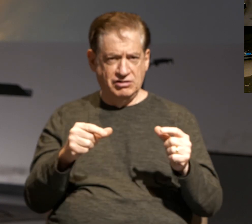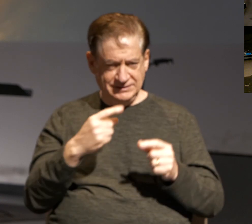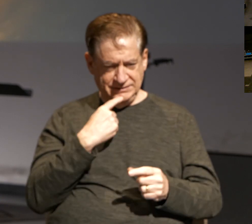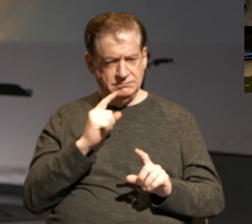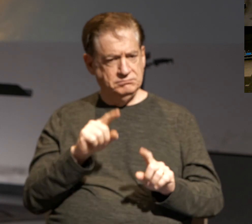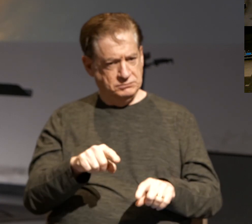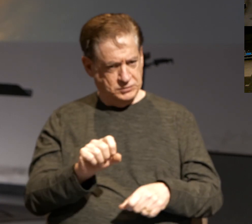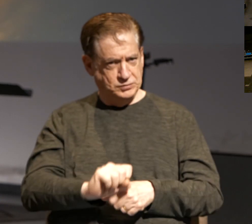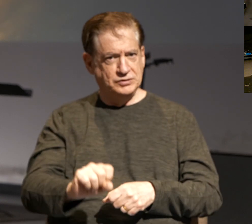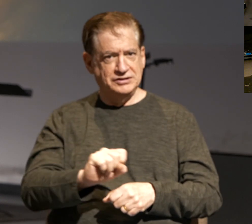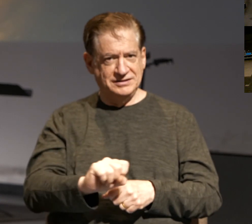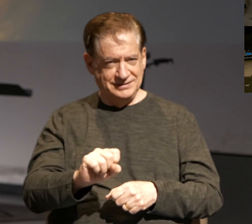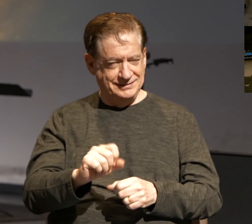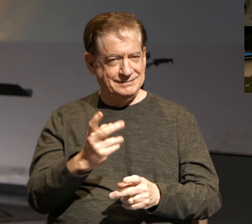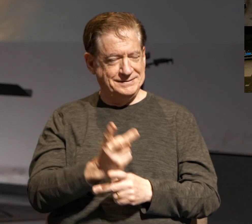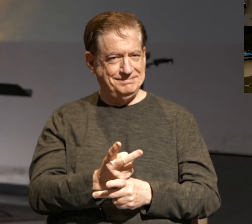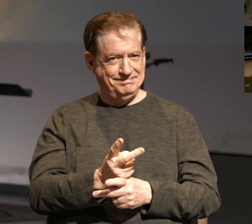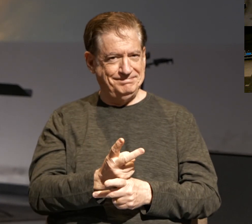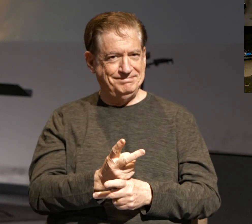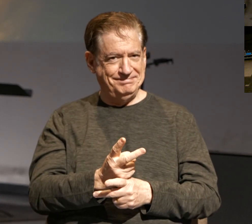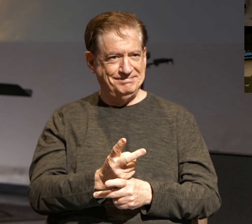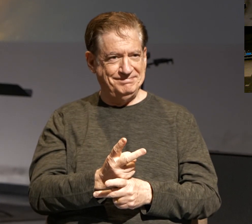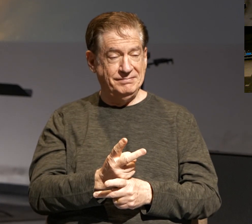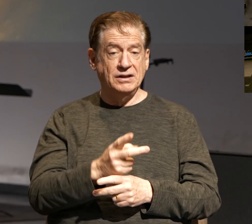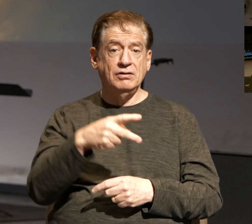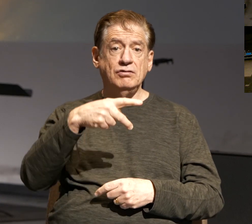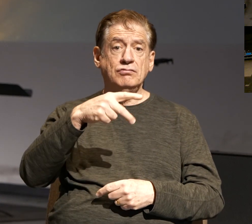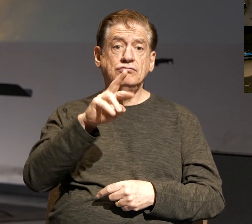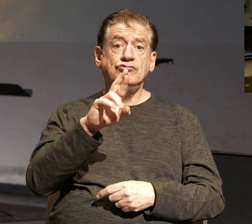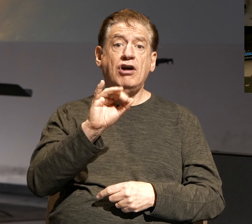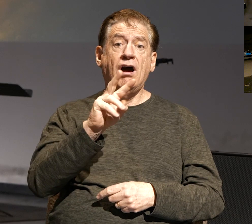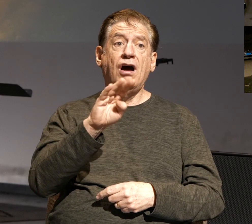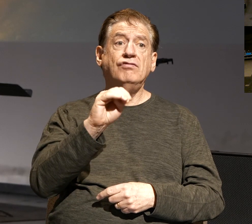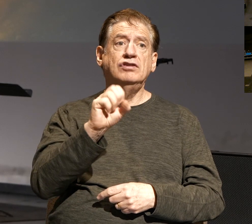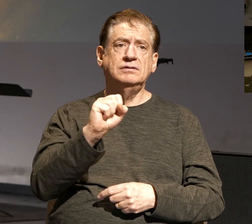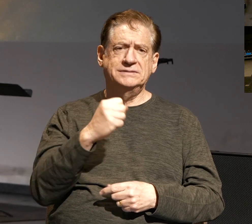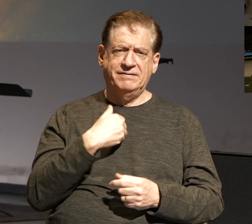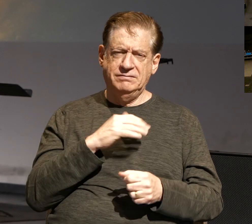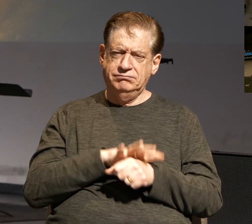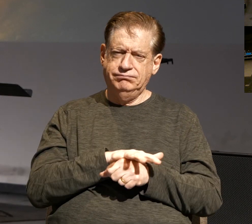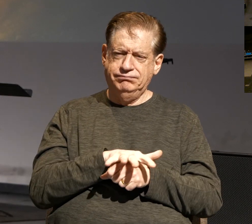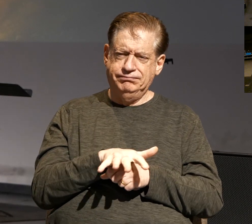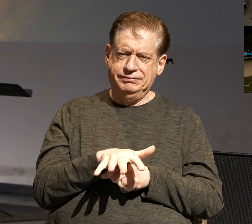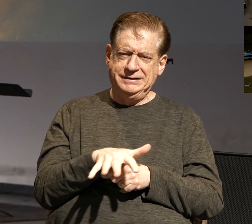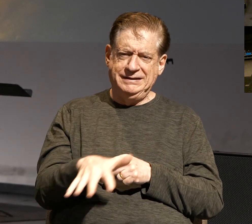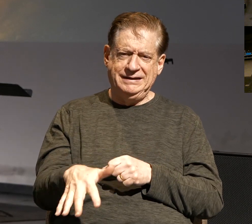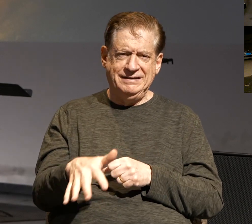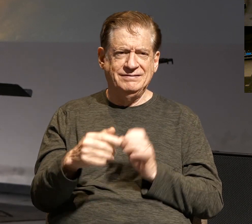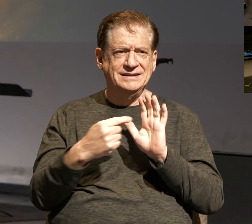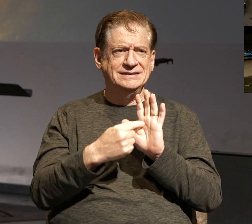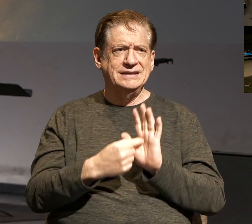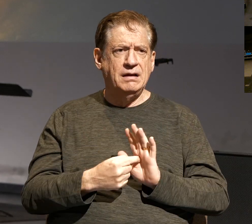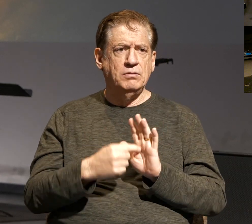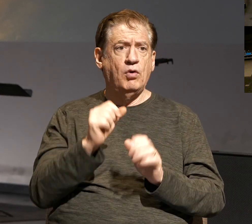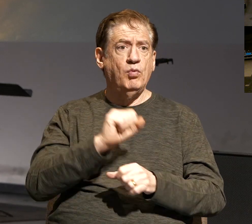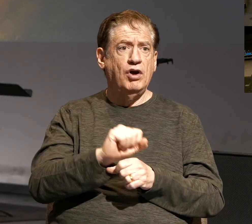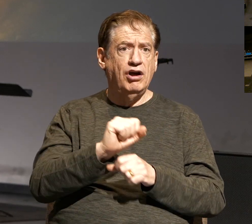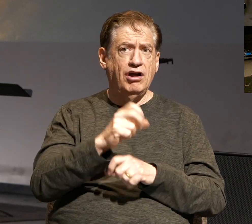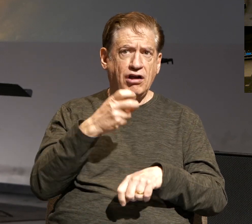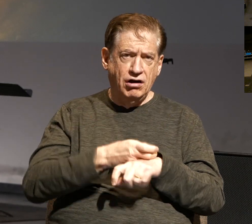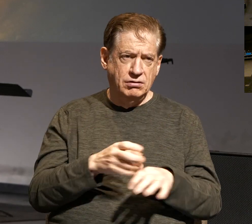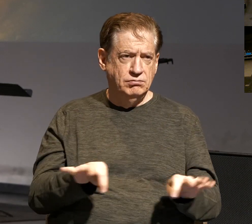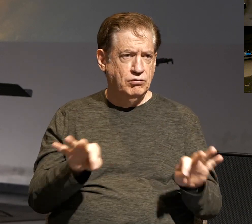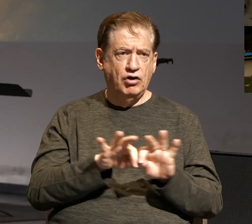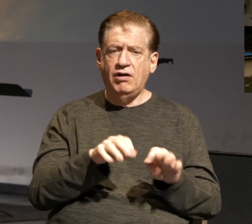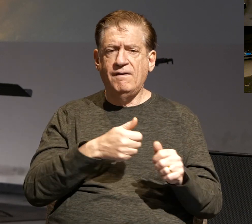it and keep it. Proverbs is full of examples about working hard and the importance of it. Avoid